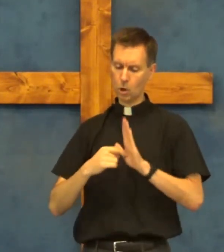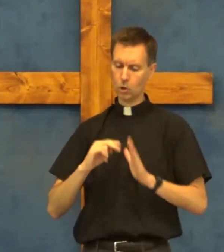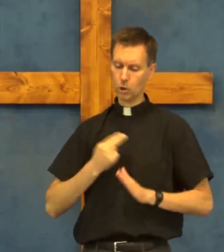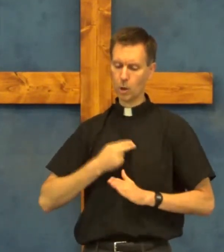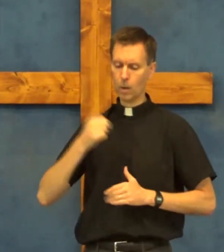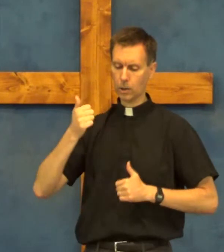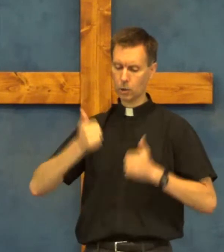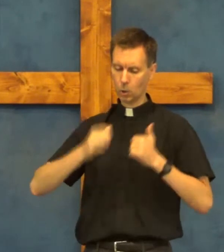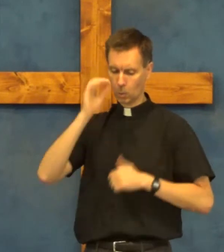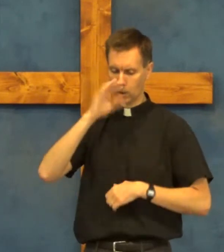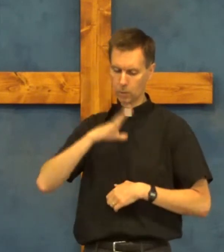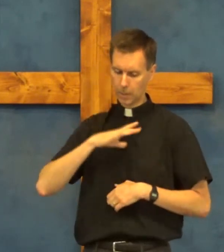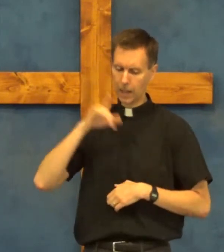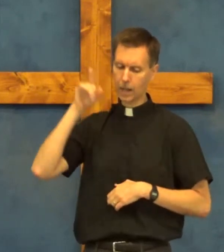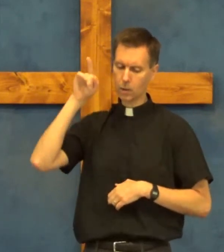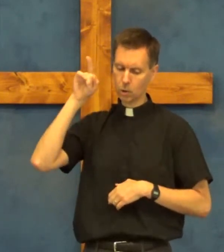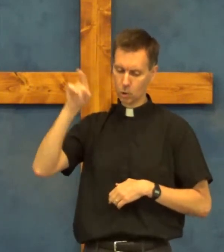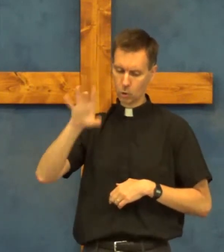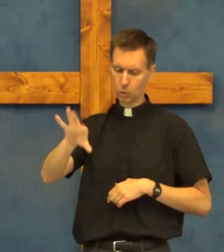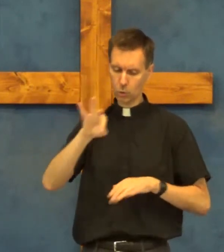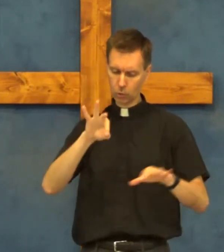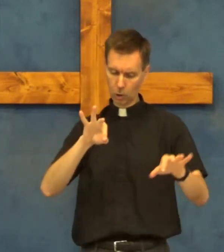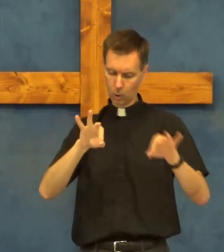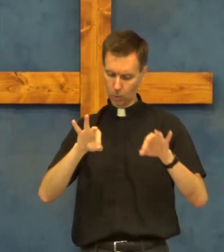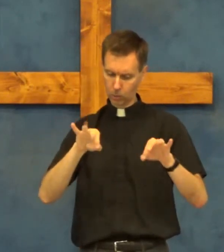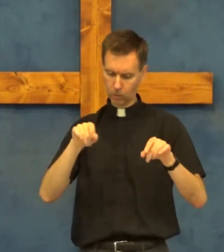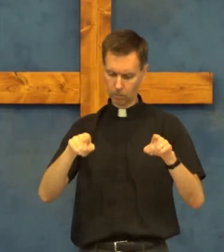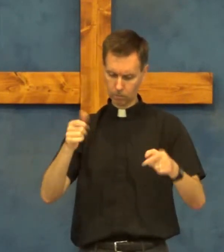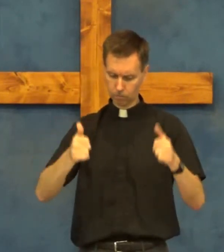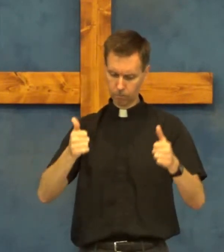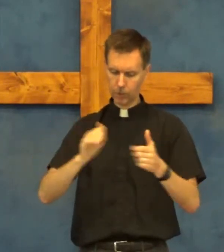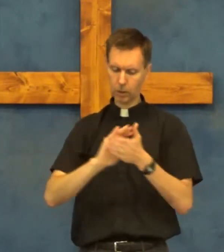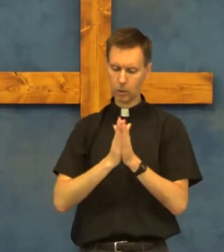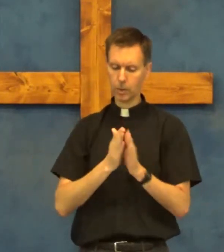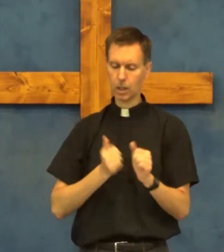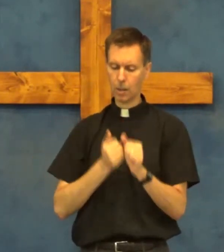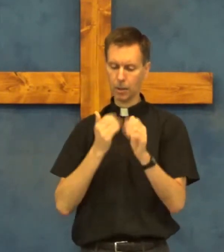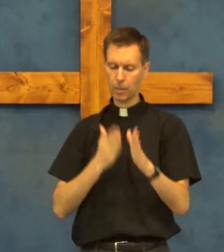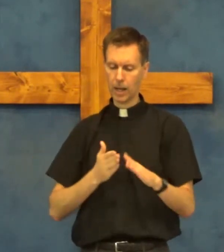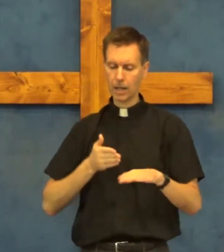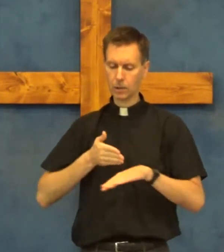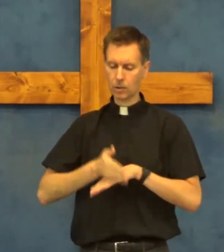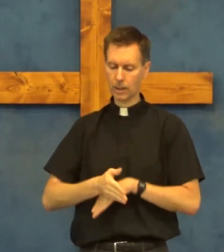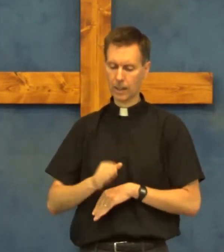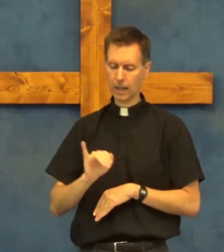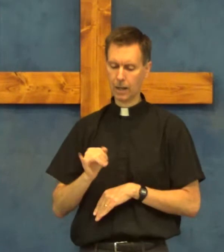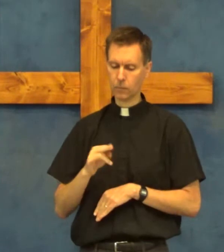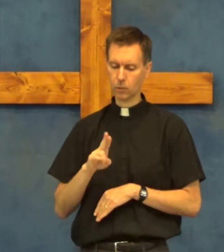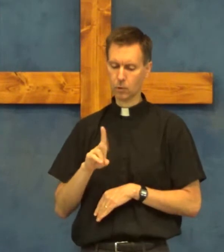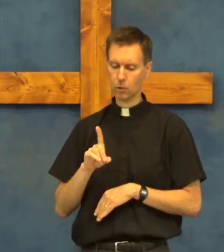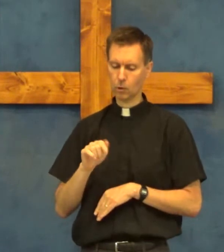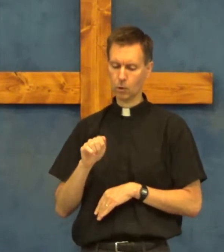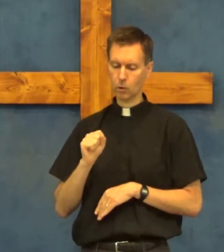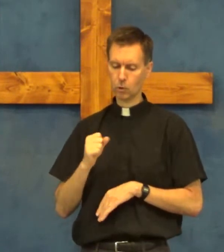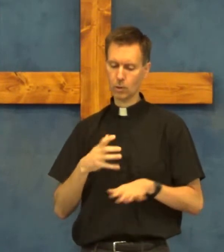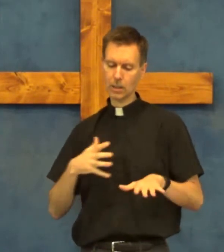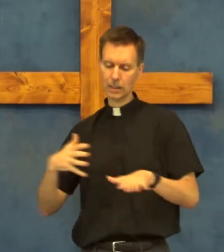show us which man you chose to become an apostle after judas